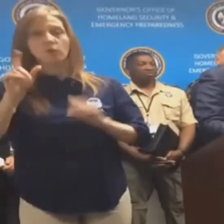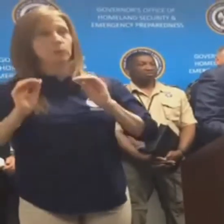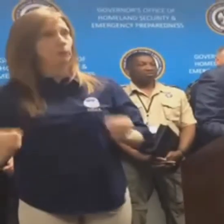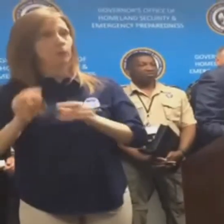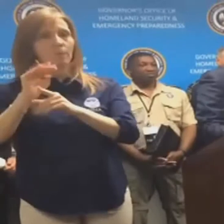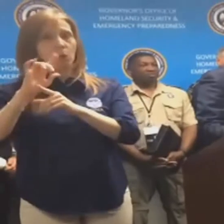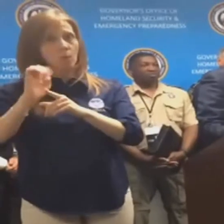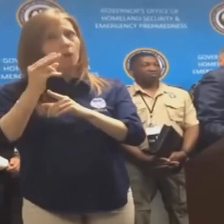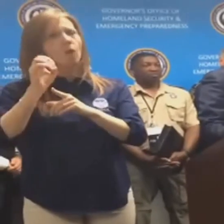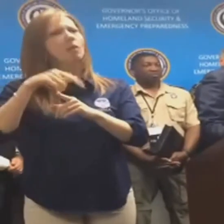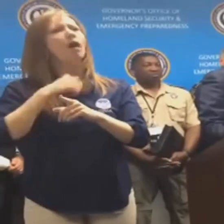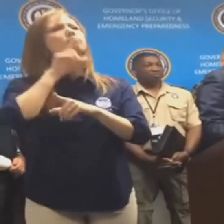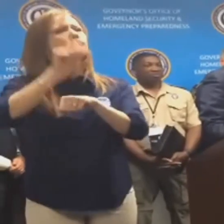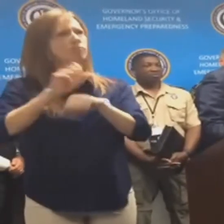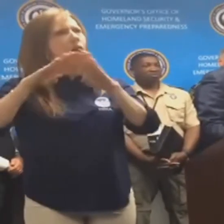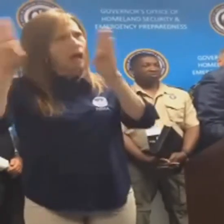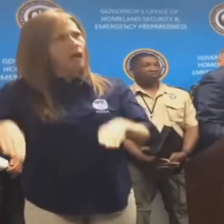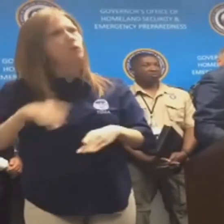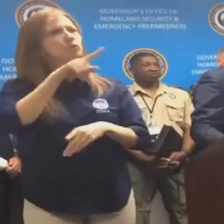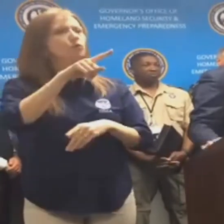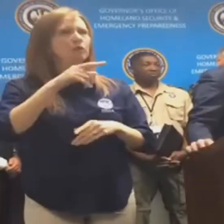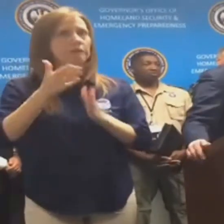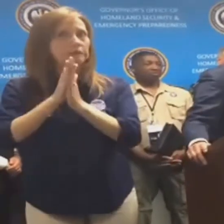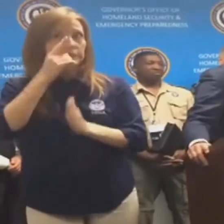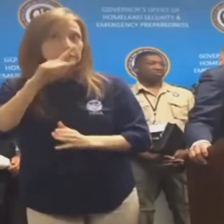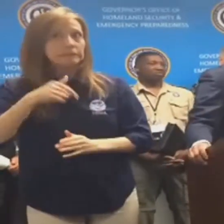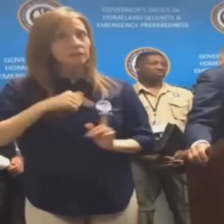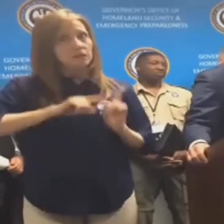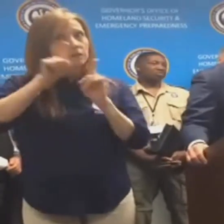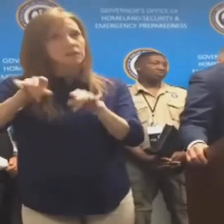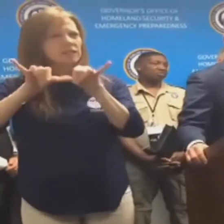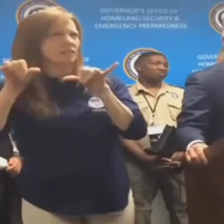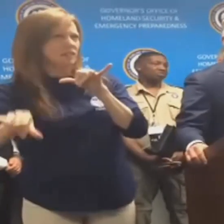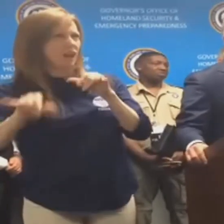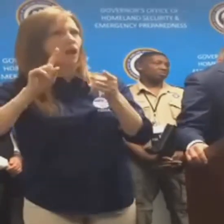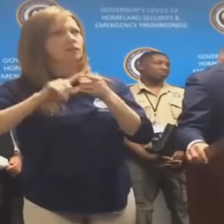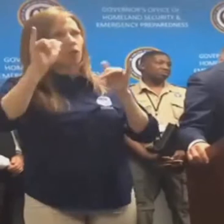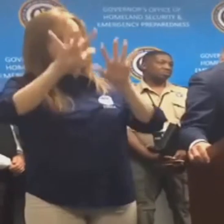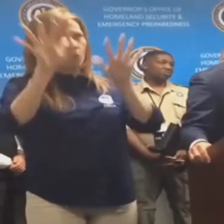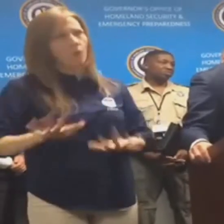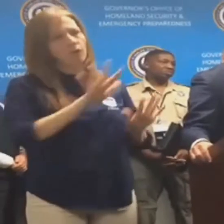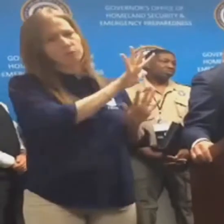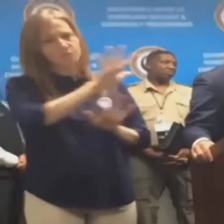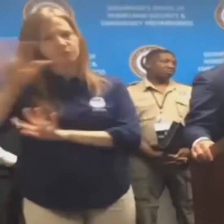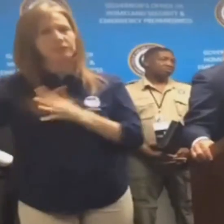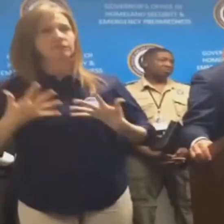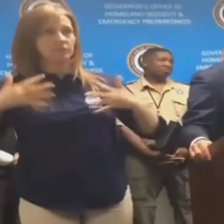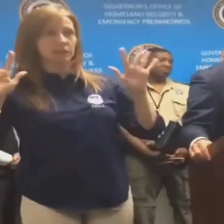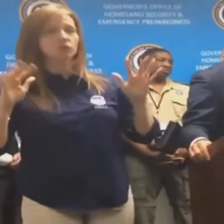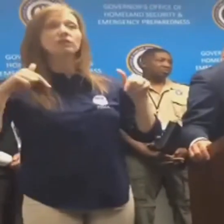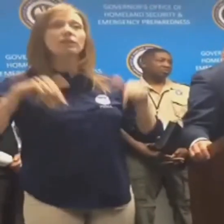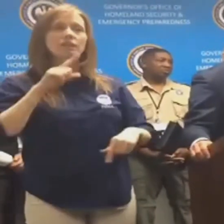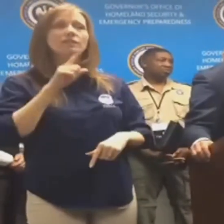if that is a possibility. Mobile homes are extremely dangerous during high wind events, whether they be tornadoes or straight